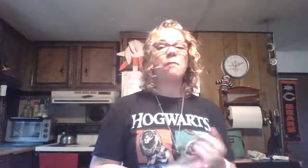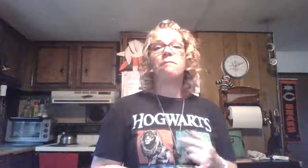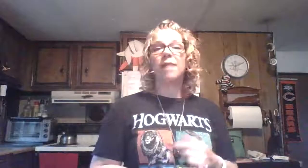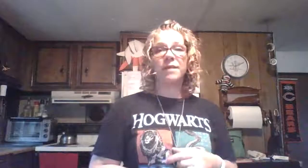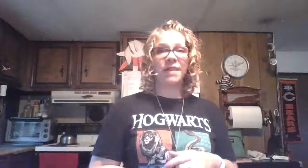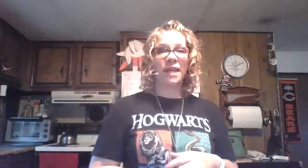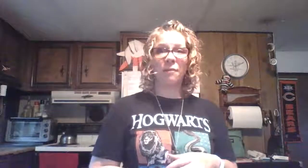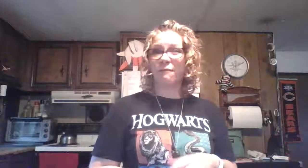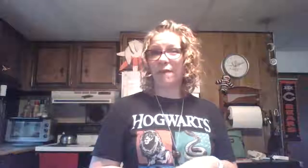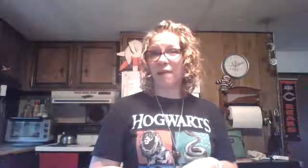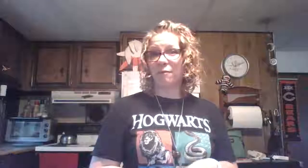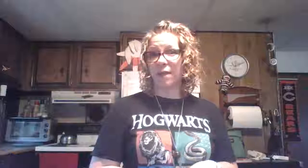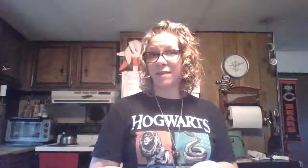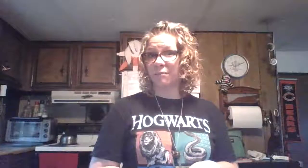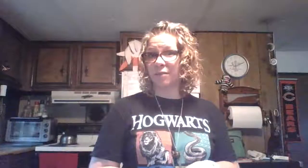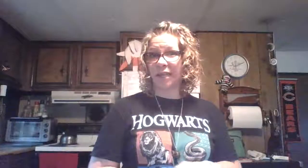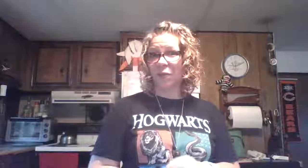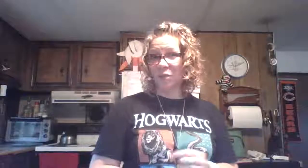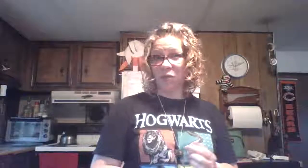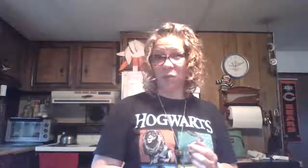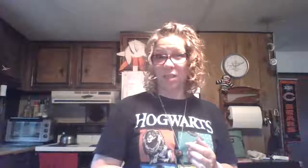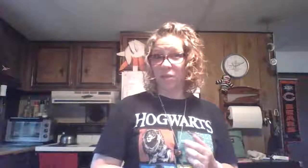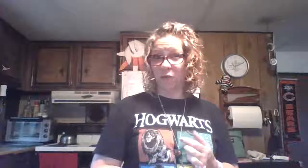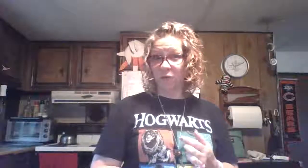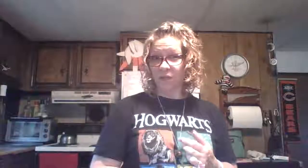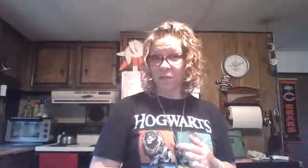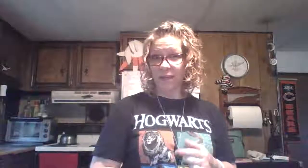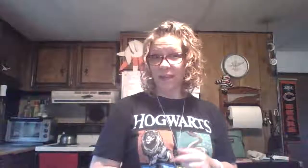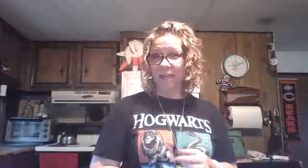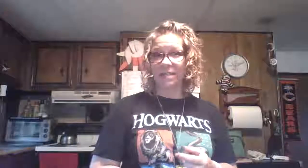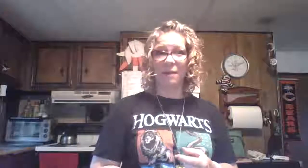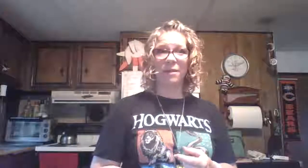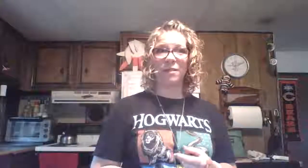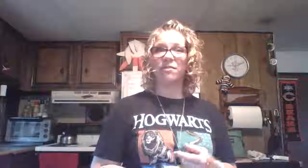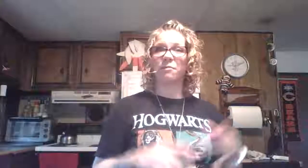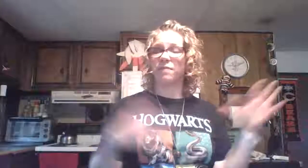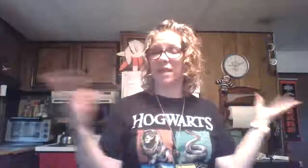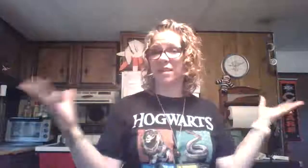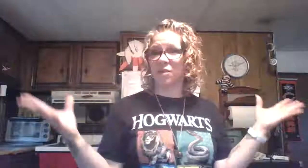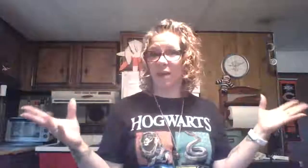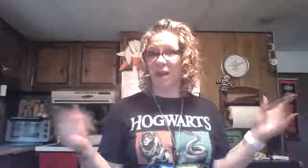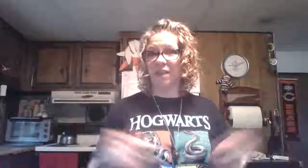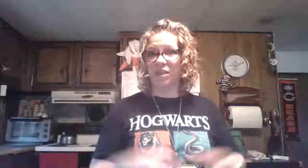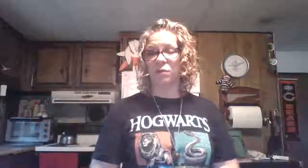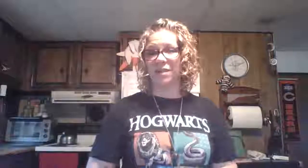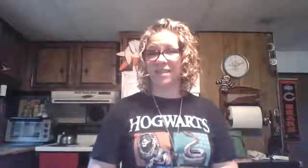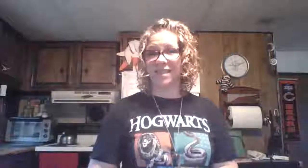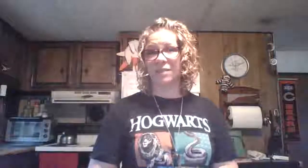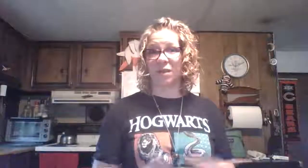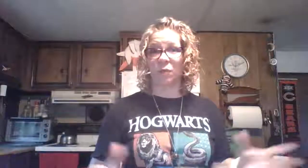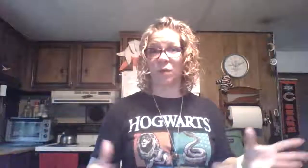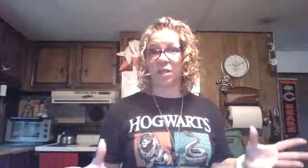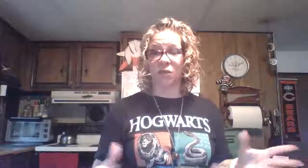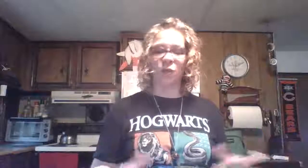Maybe take about five minutes and plan out what you want to do for this weekend. Maybe there's some things going on that you want to see that you want to do.